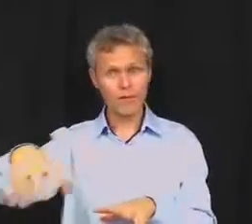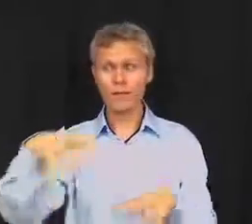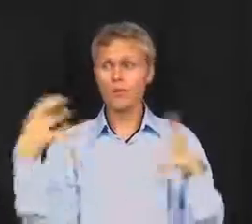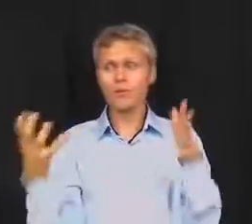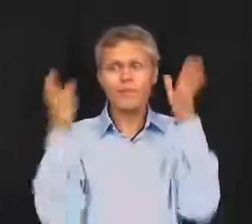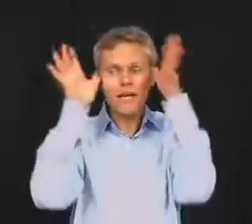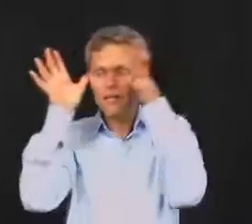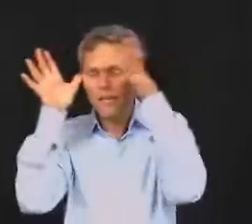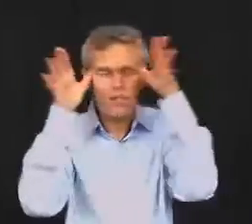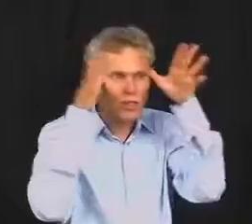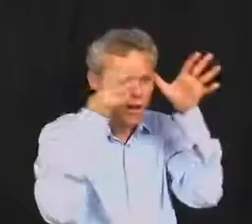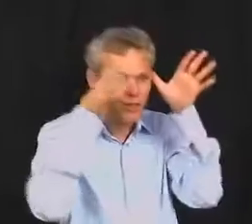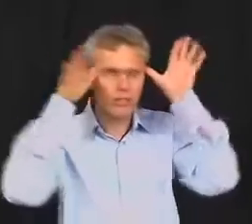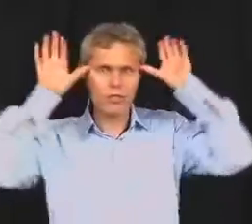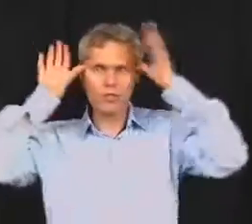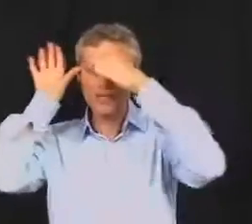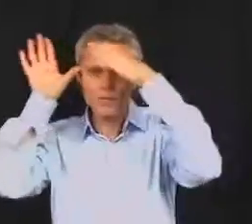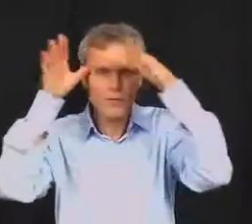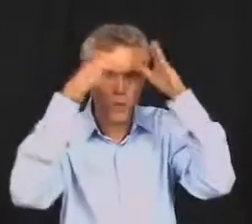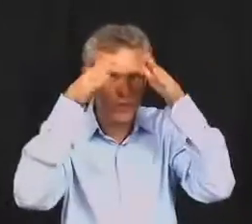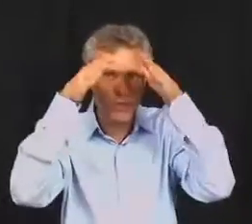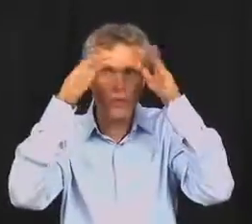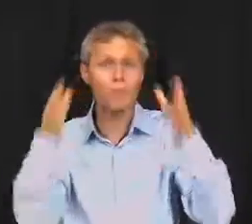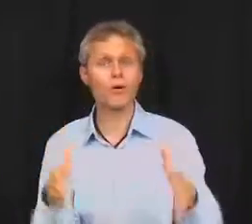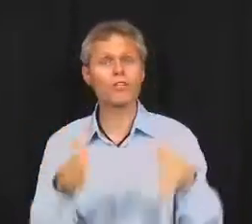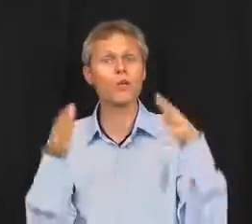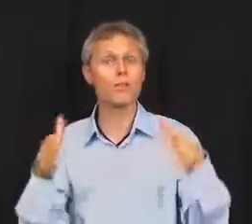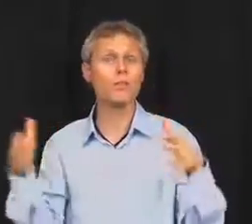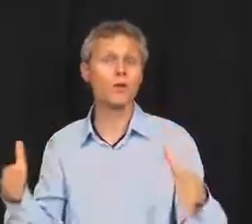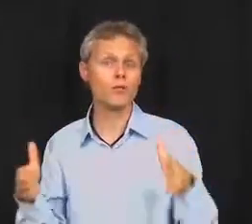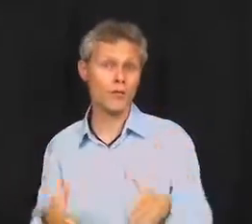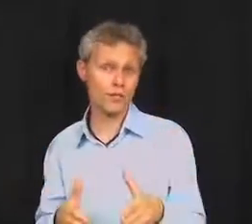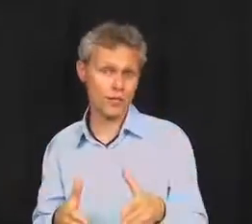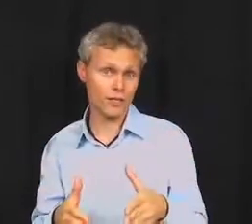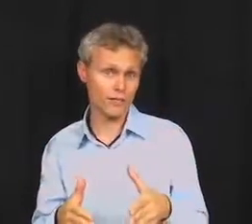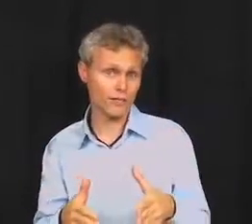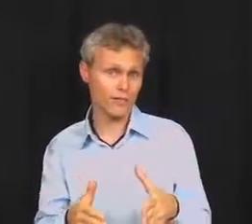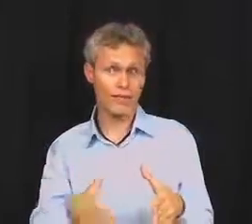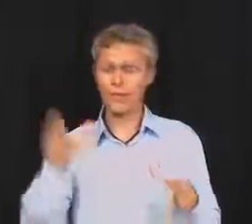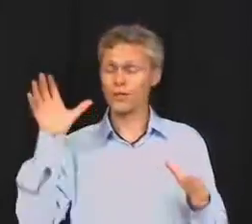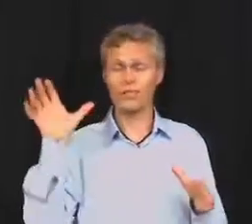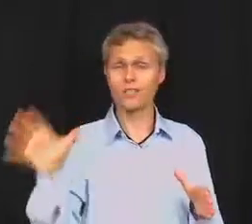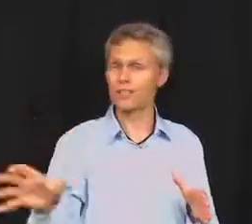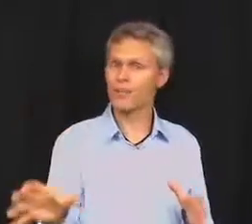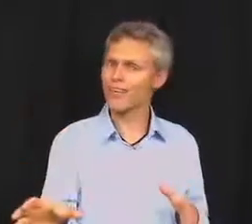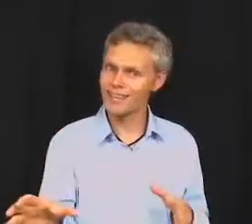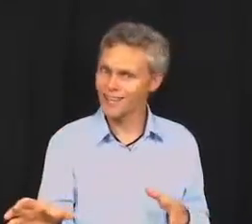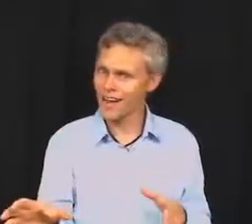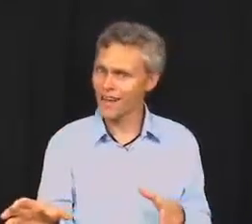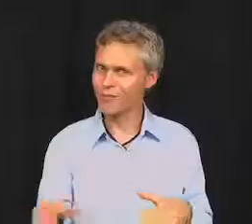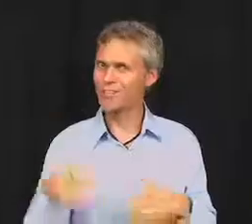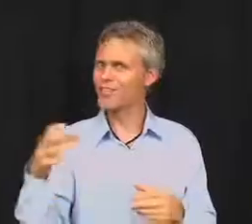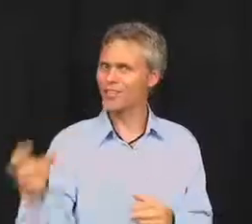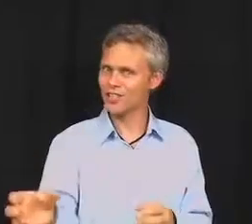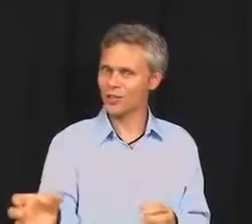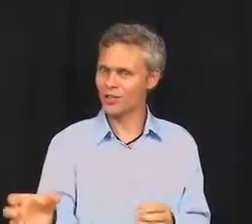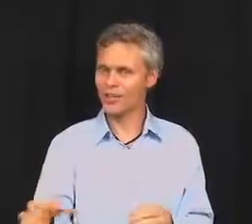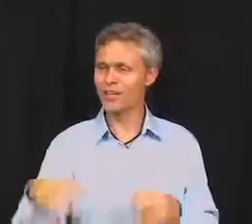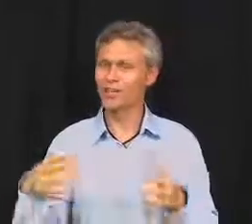people tend to be attracted to, tend to focus on the person with the most energy. You can see this with kids a lot. If you're teaching children and you're